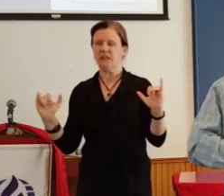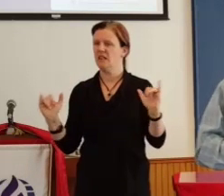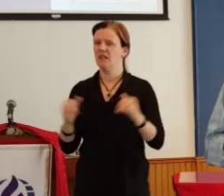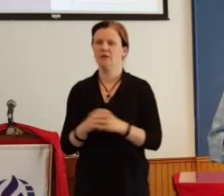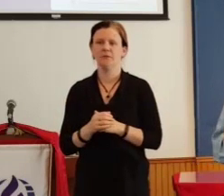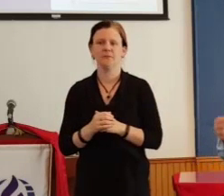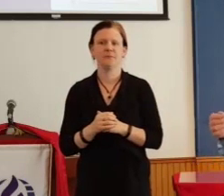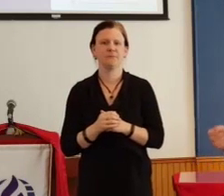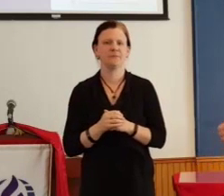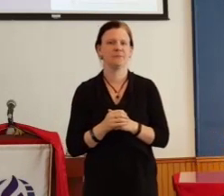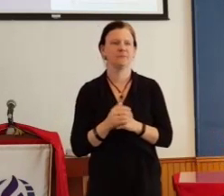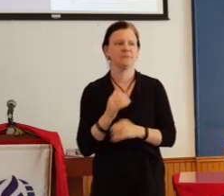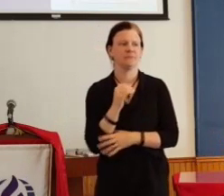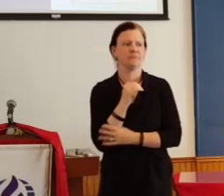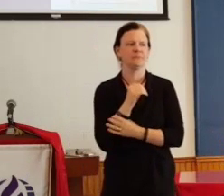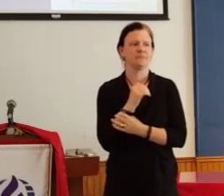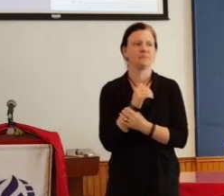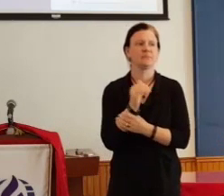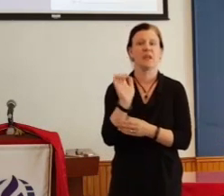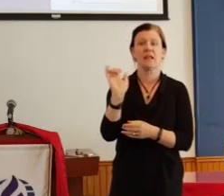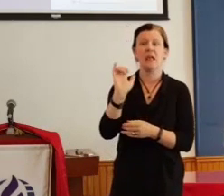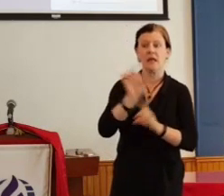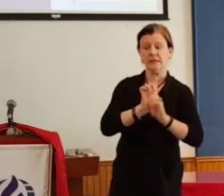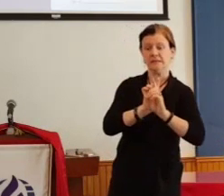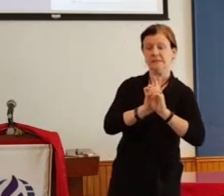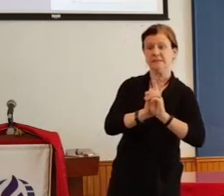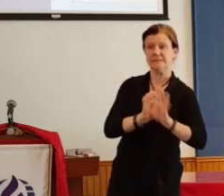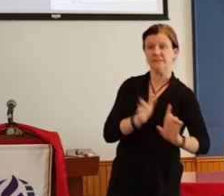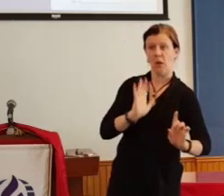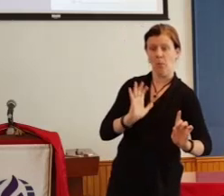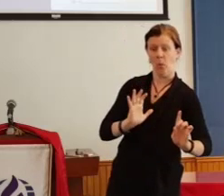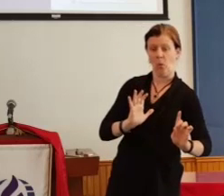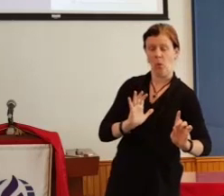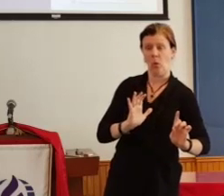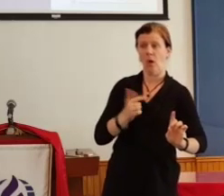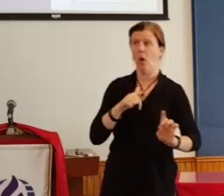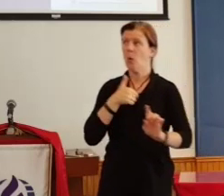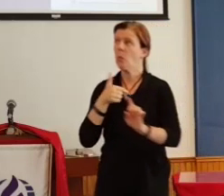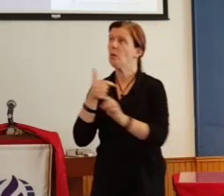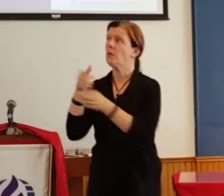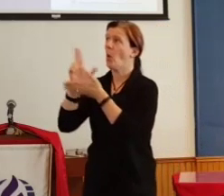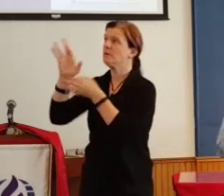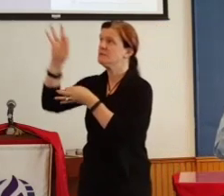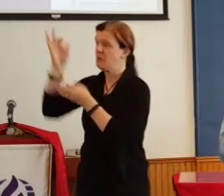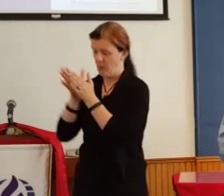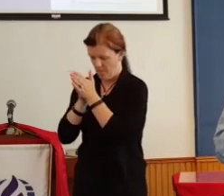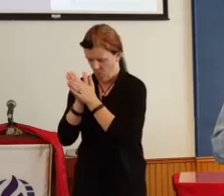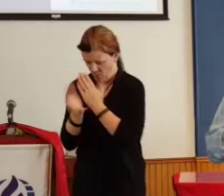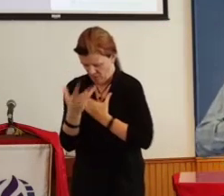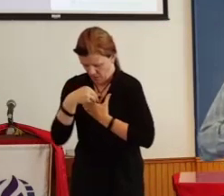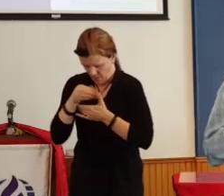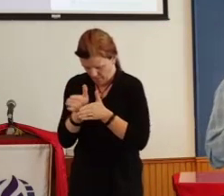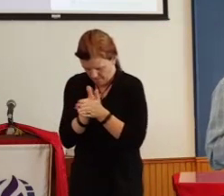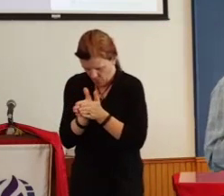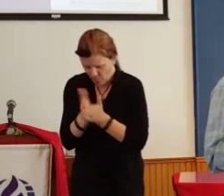Like the early disciples, today we are led and motivated by the Spirit. We are called by God